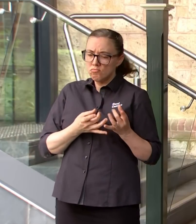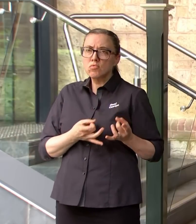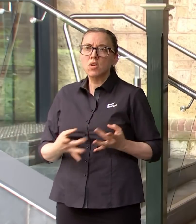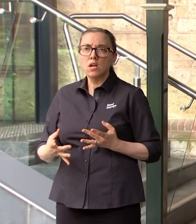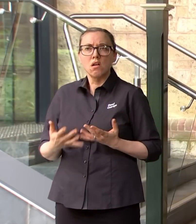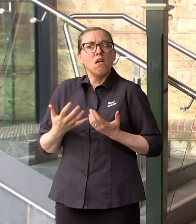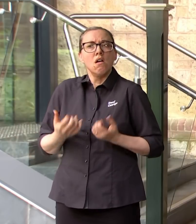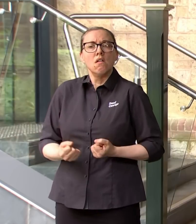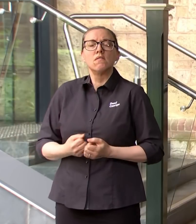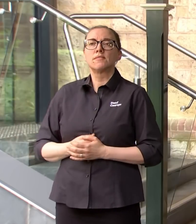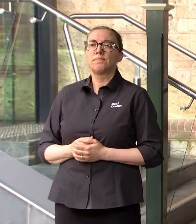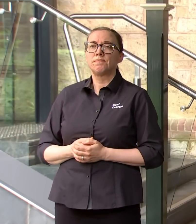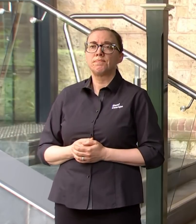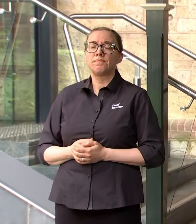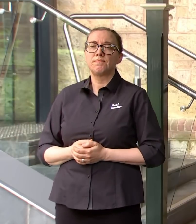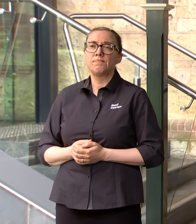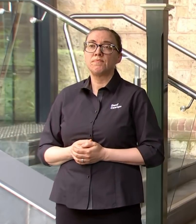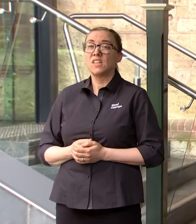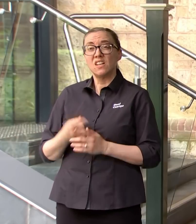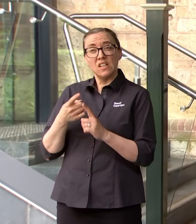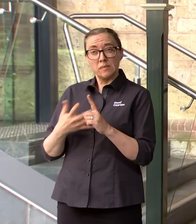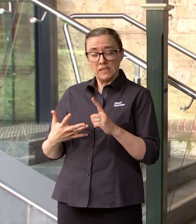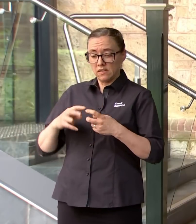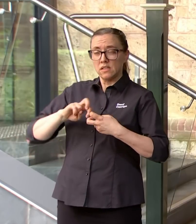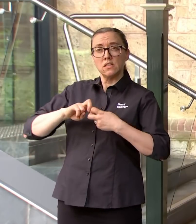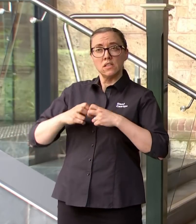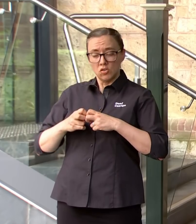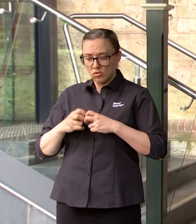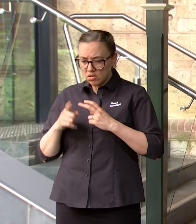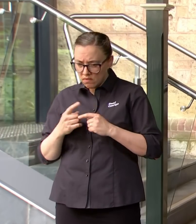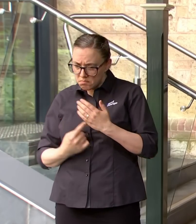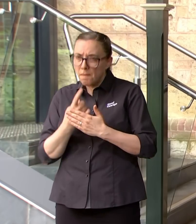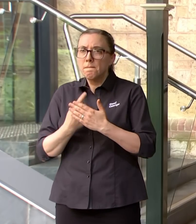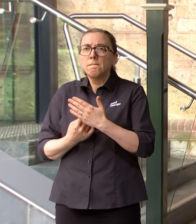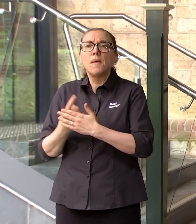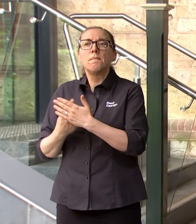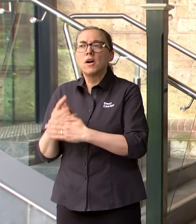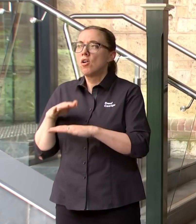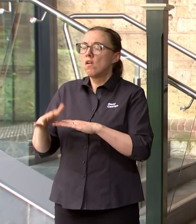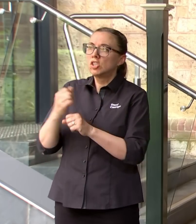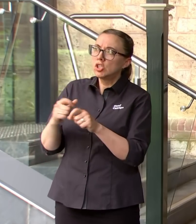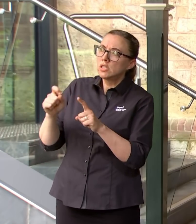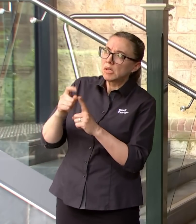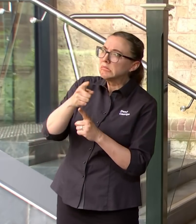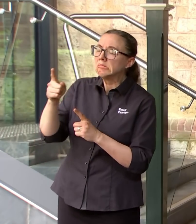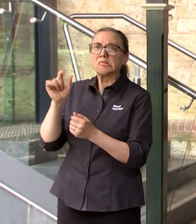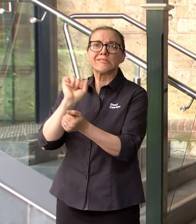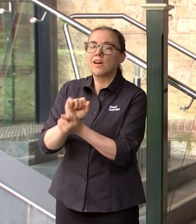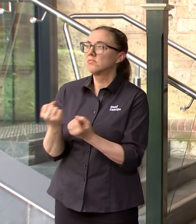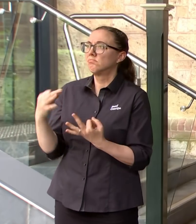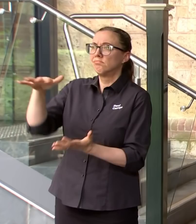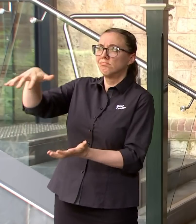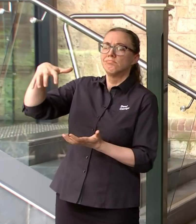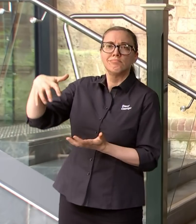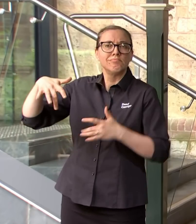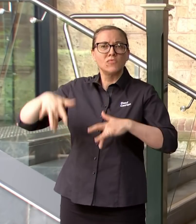if there are any specific issues with regards to the GPs well then we can follow that up but the one that we